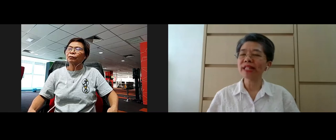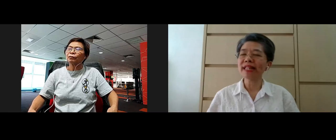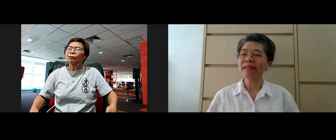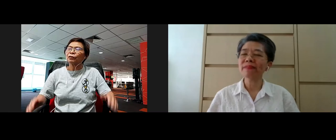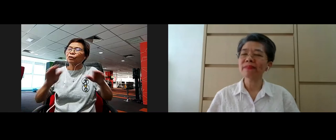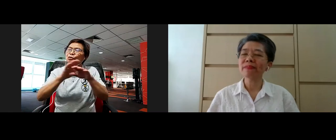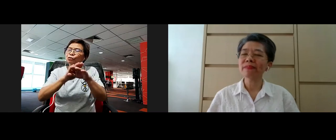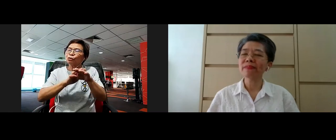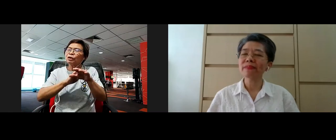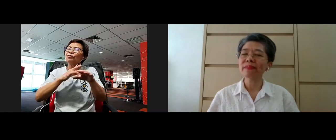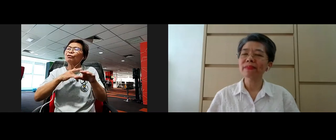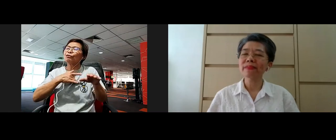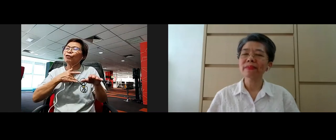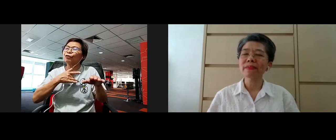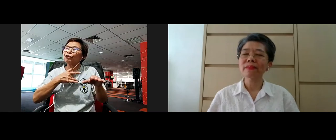curiously.